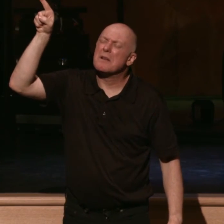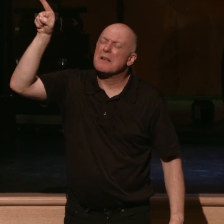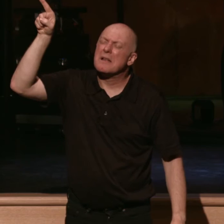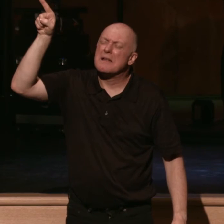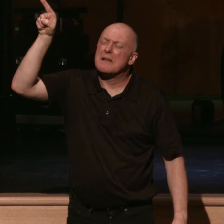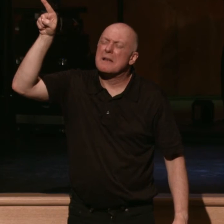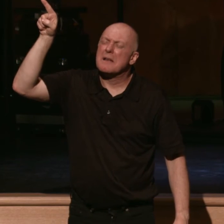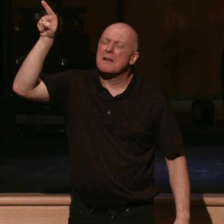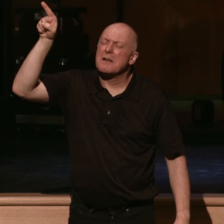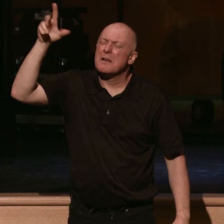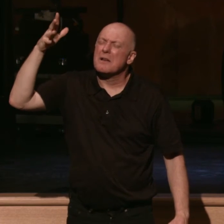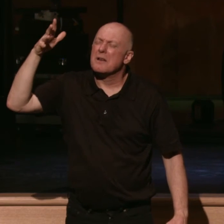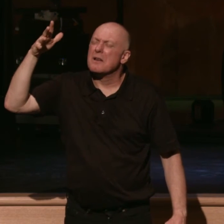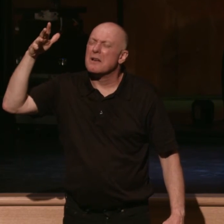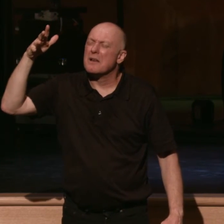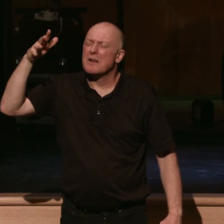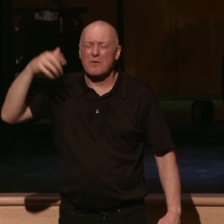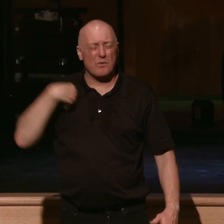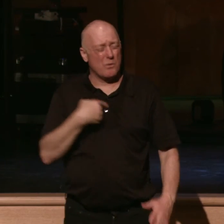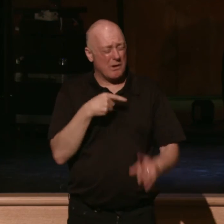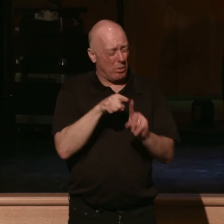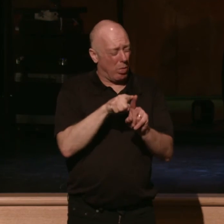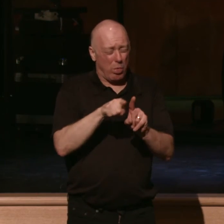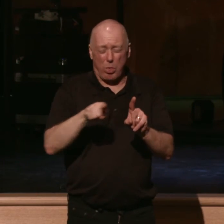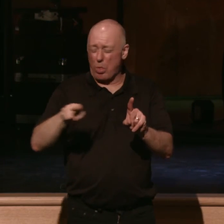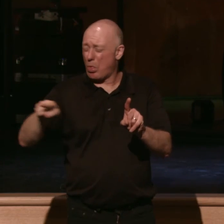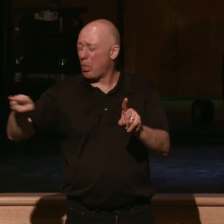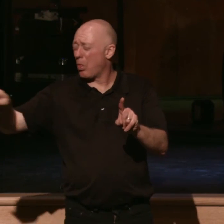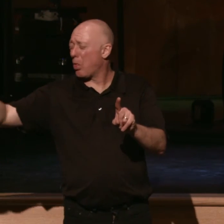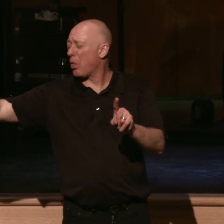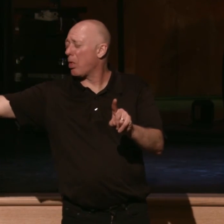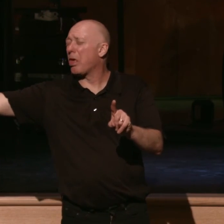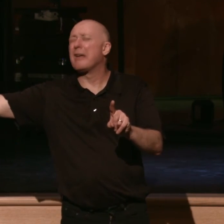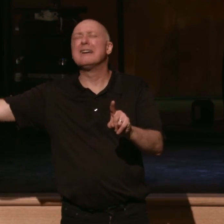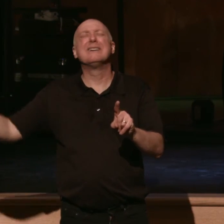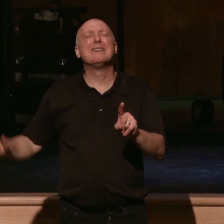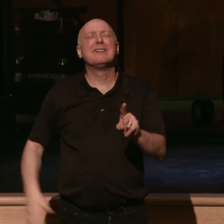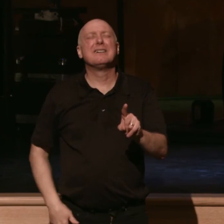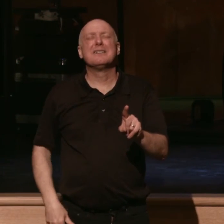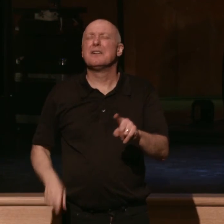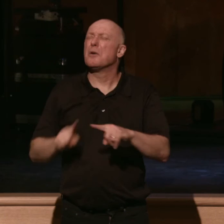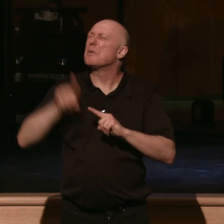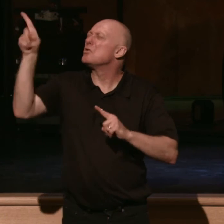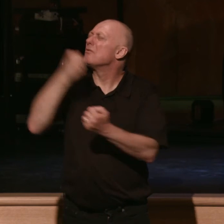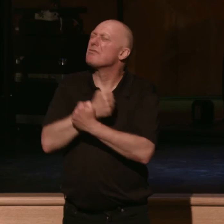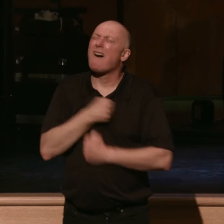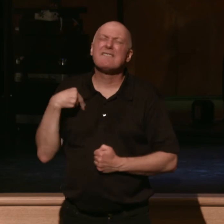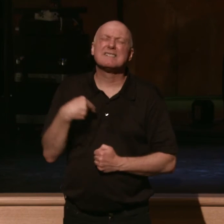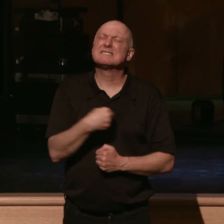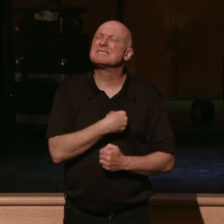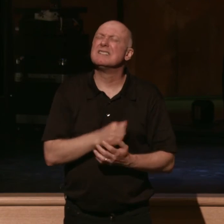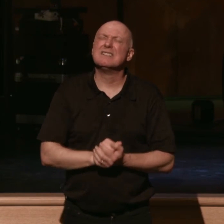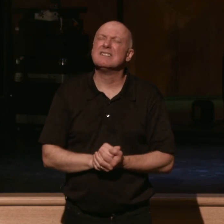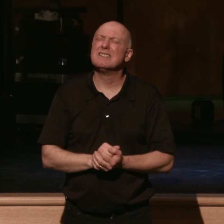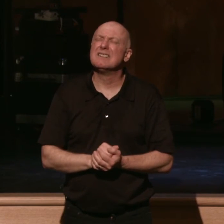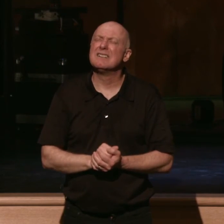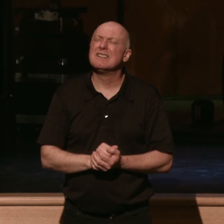how far we were from you, how much you have loved us and how you have rescued us